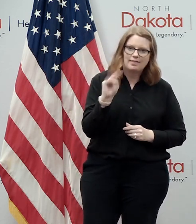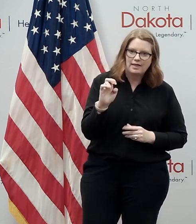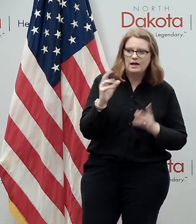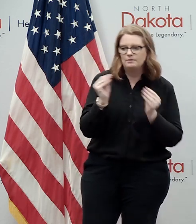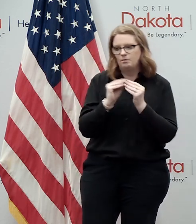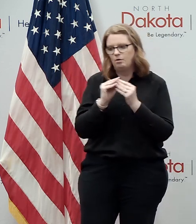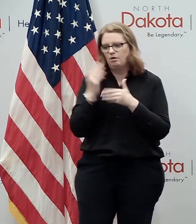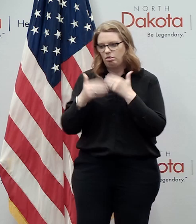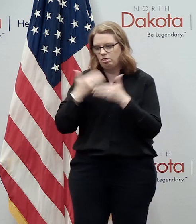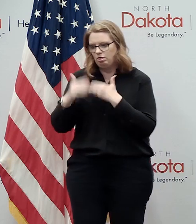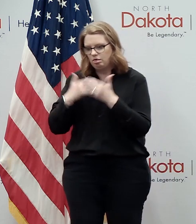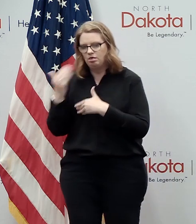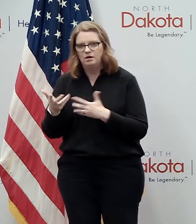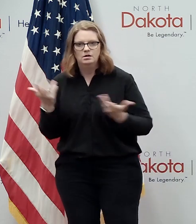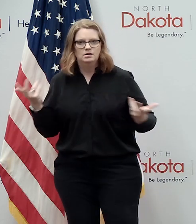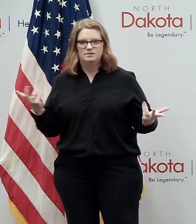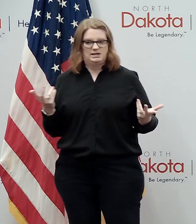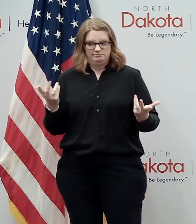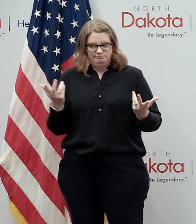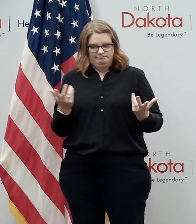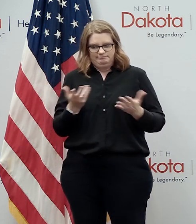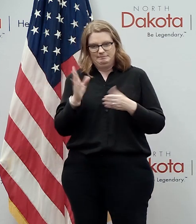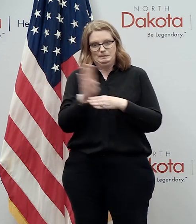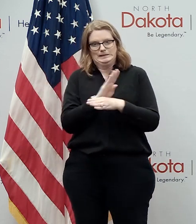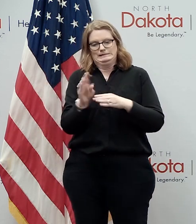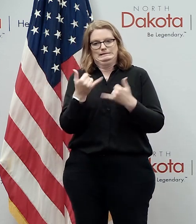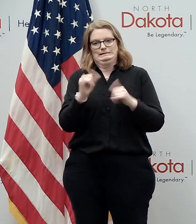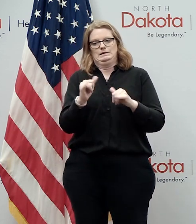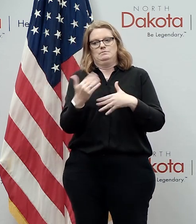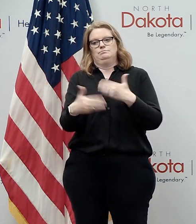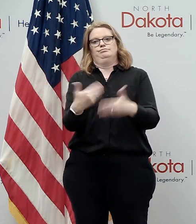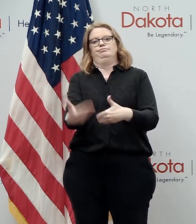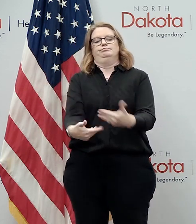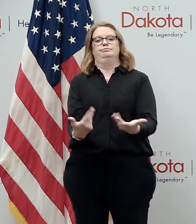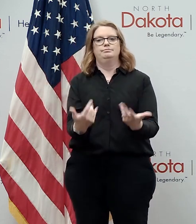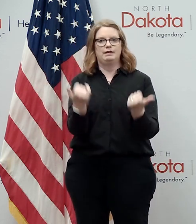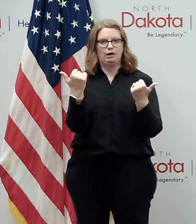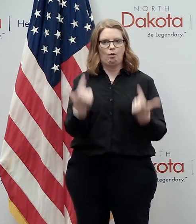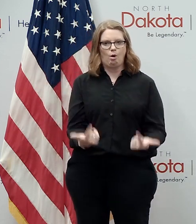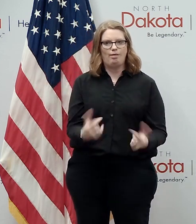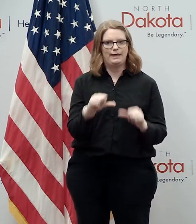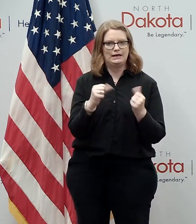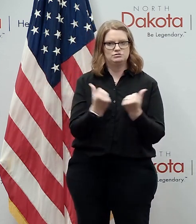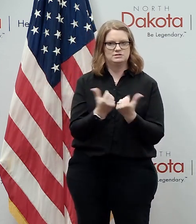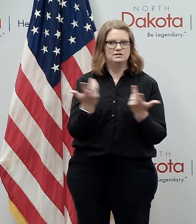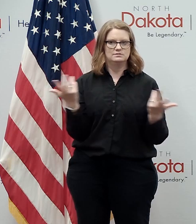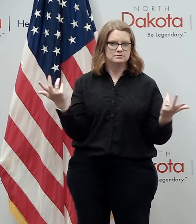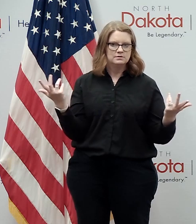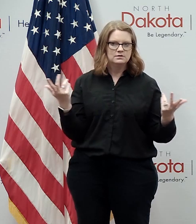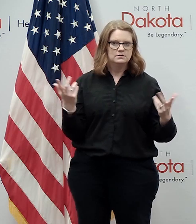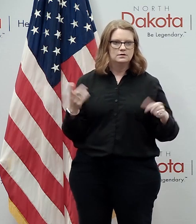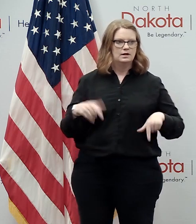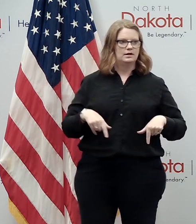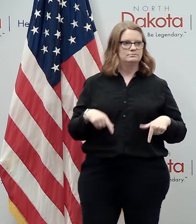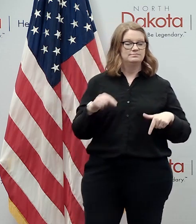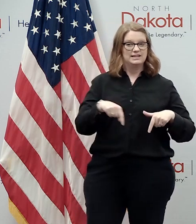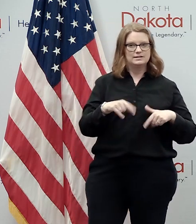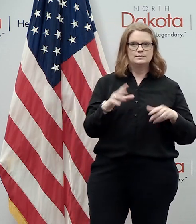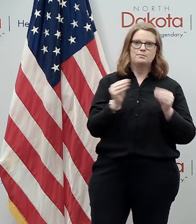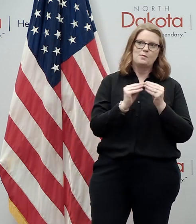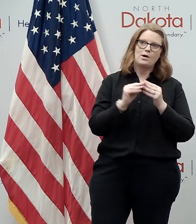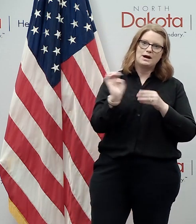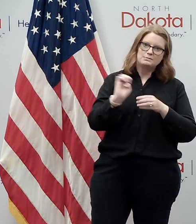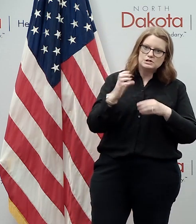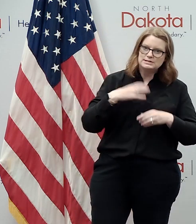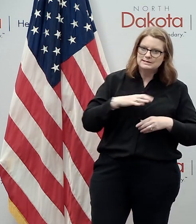more anything you can imagine uh going on in each of those agencies than there were before and the same thing here we've had more emergency commission